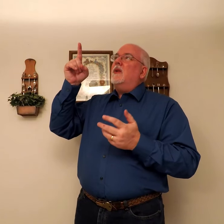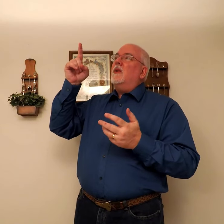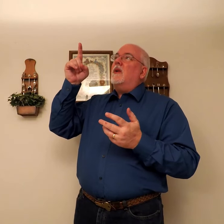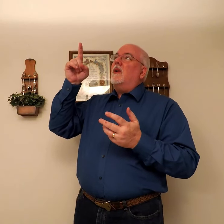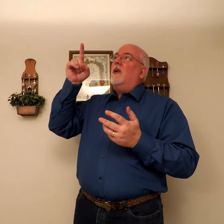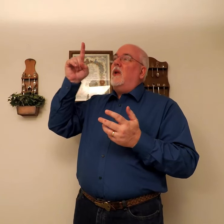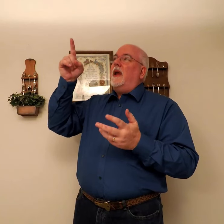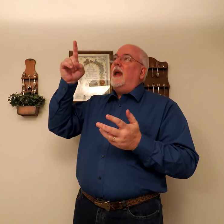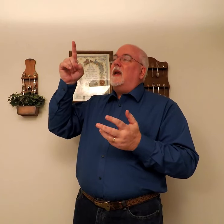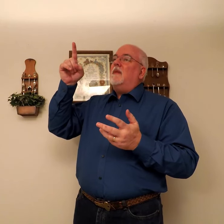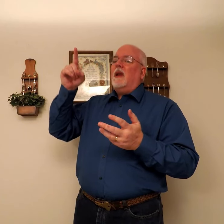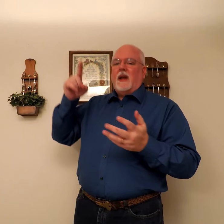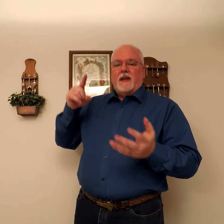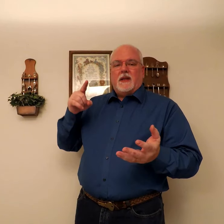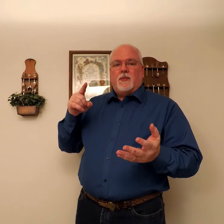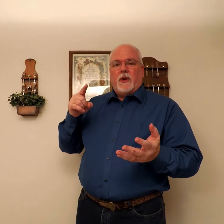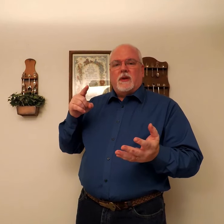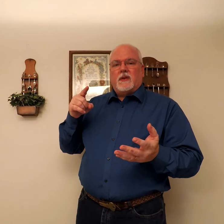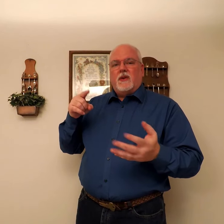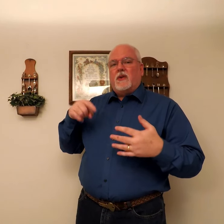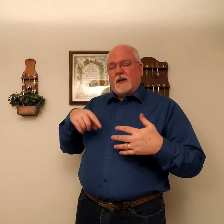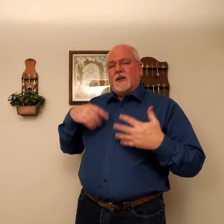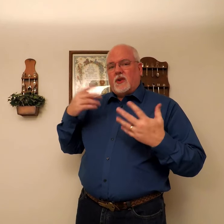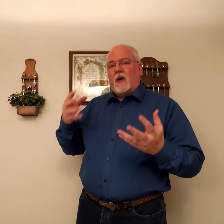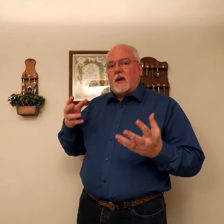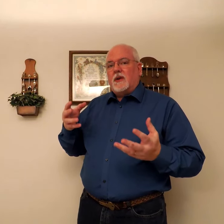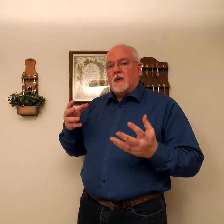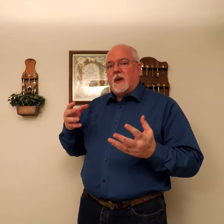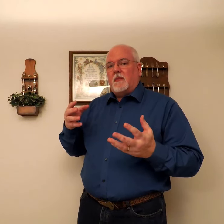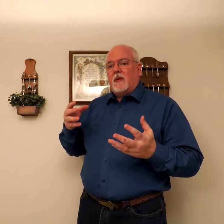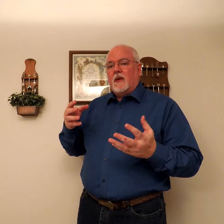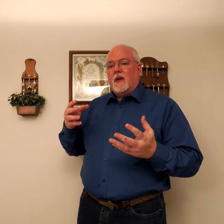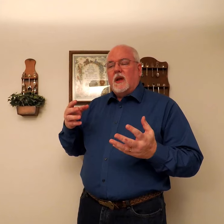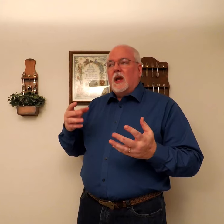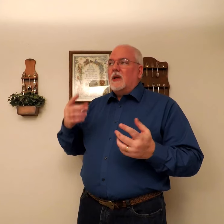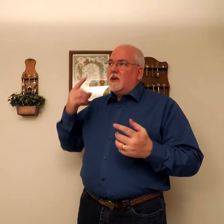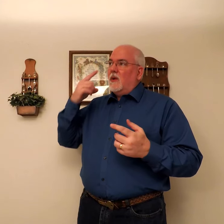you're looking at him. At this point in your song. You're actually talking to him. So.